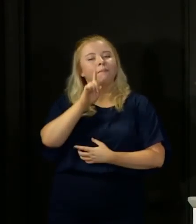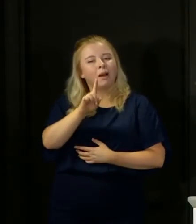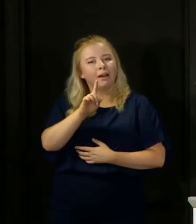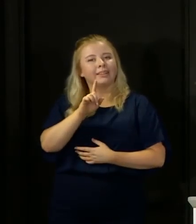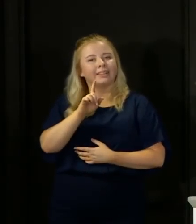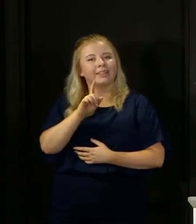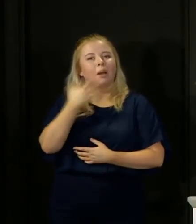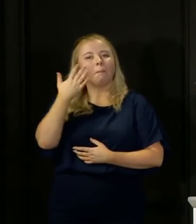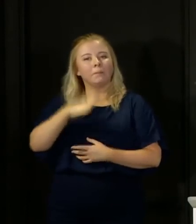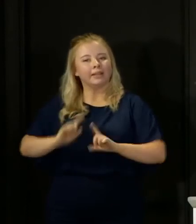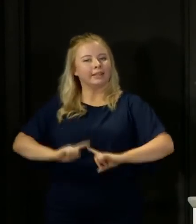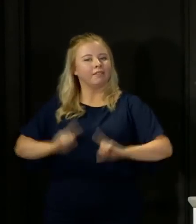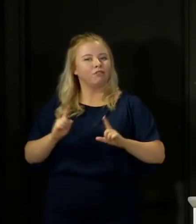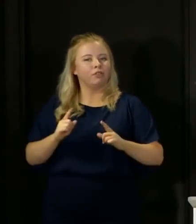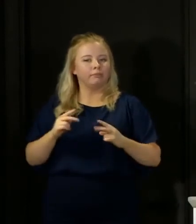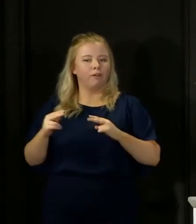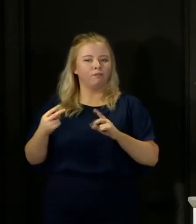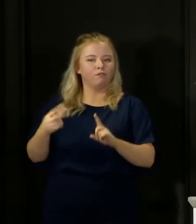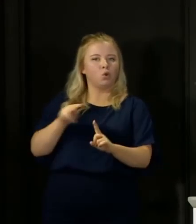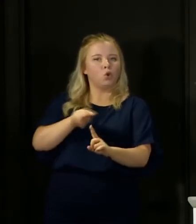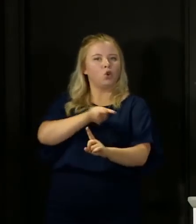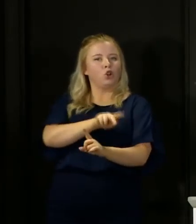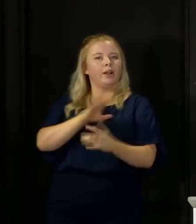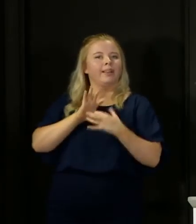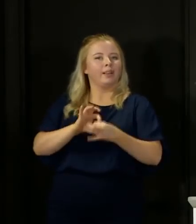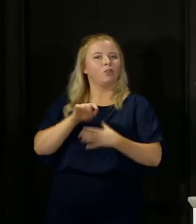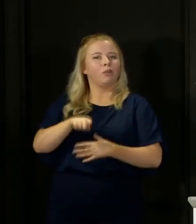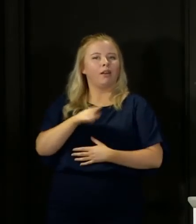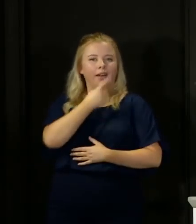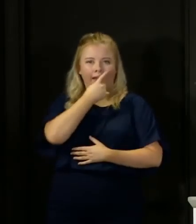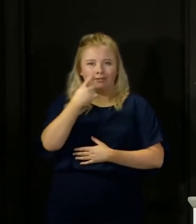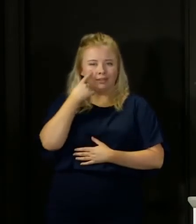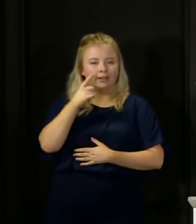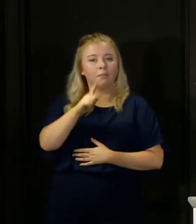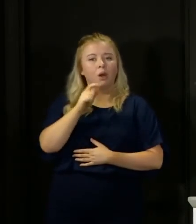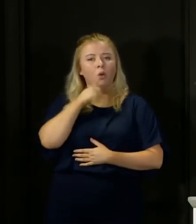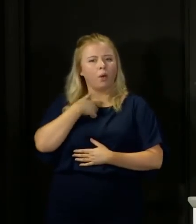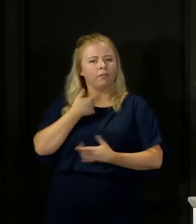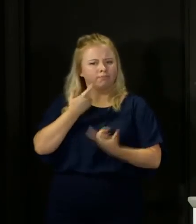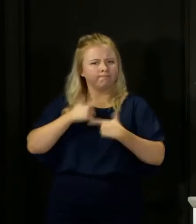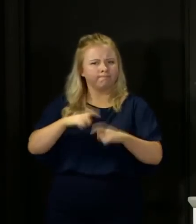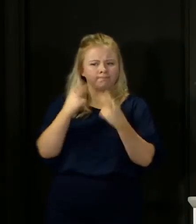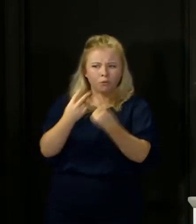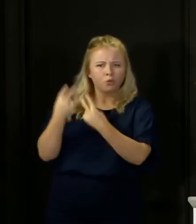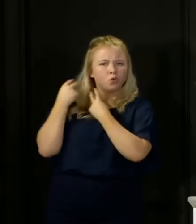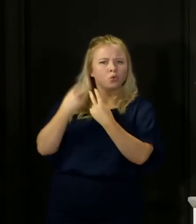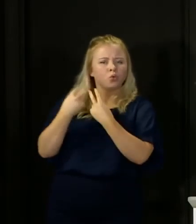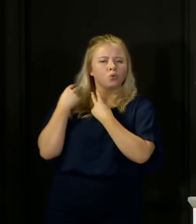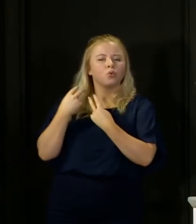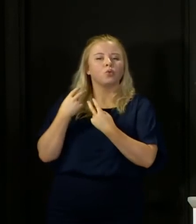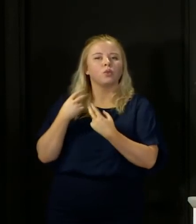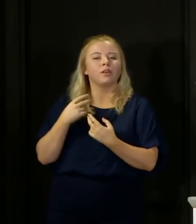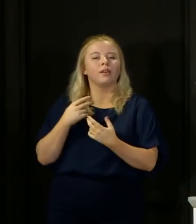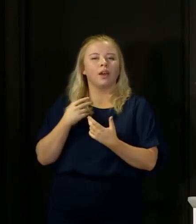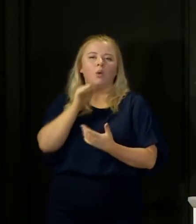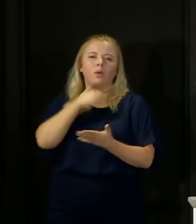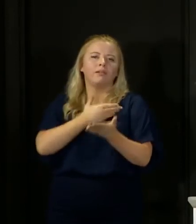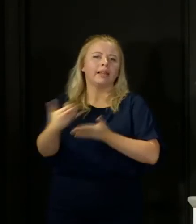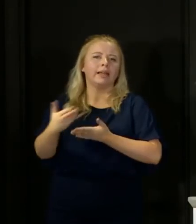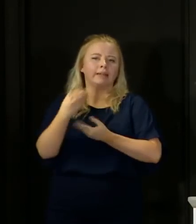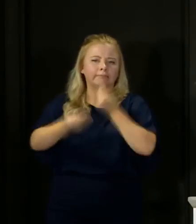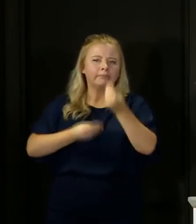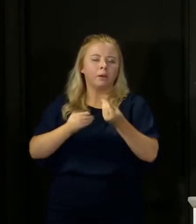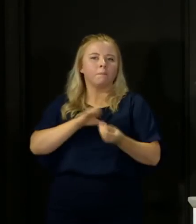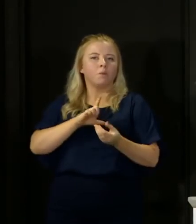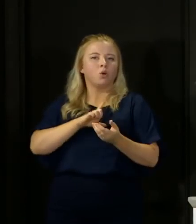you know, that there have been differences of opinion about it. But we are keeping this under review, but there will be very clearly expressed, and I won't go into too much detail because Michael